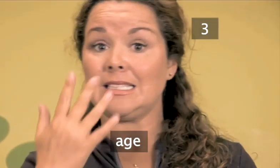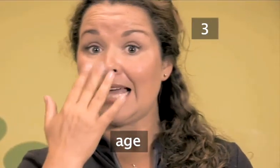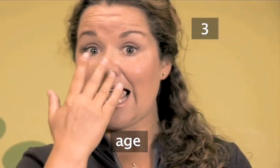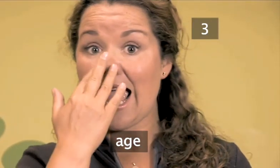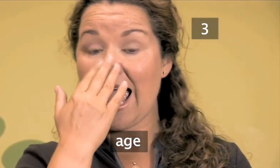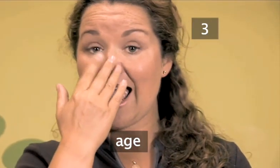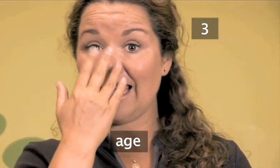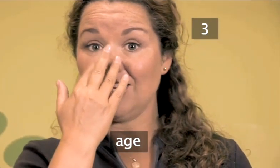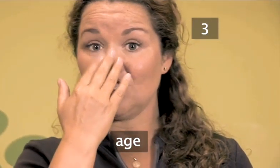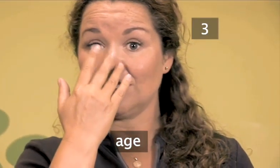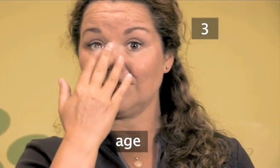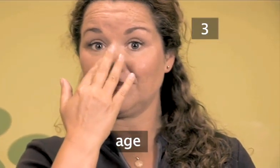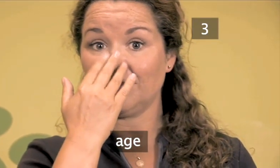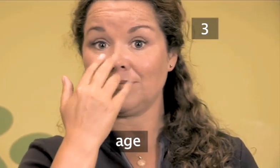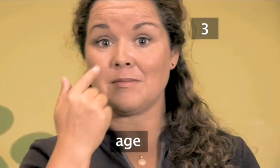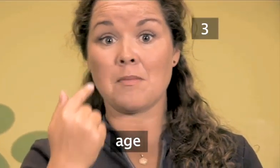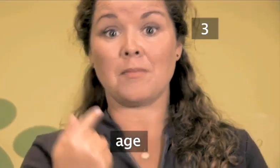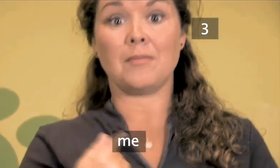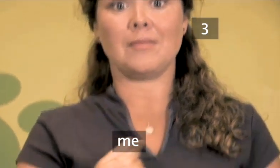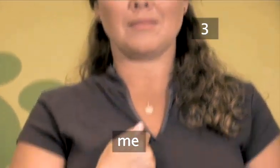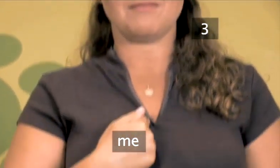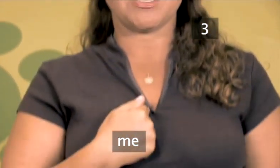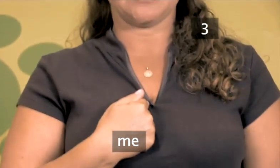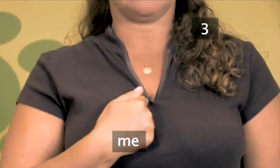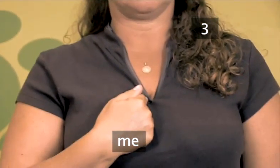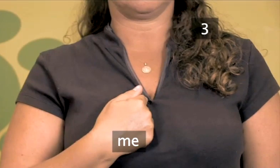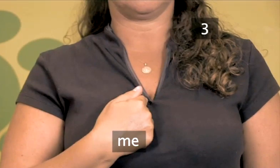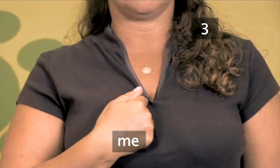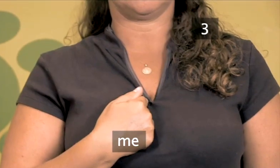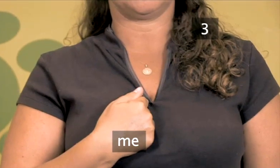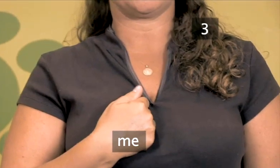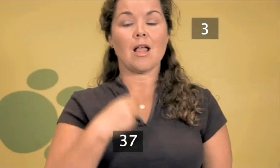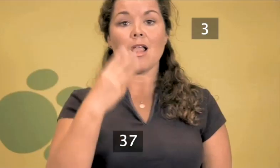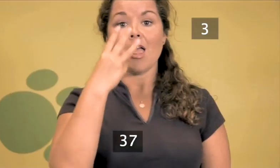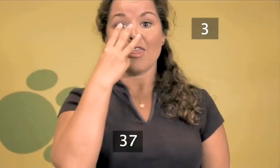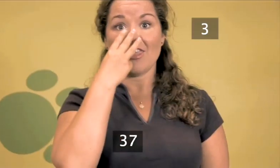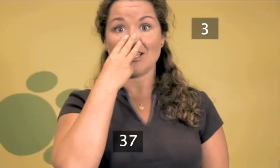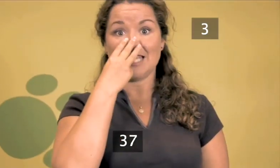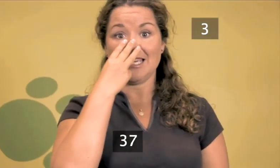Age Me 37